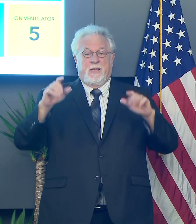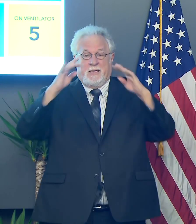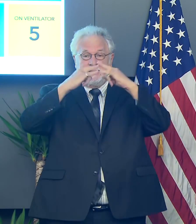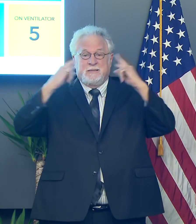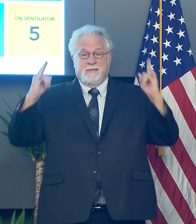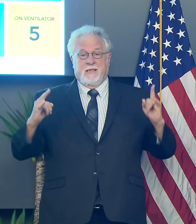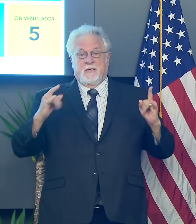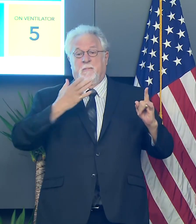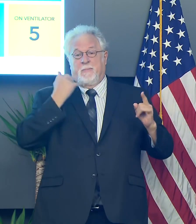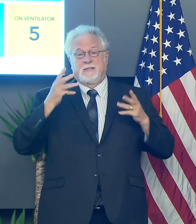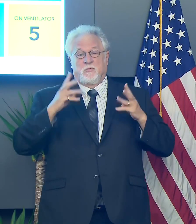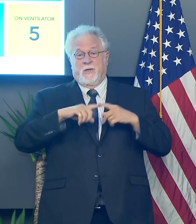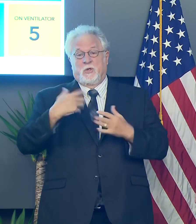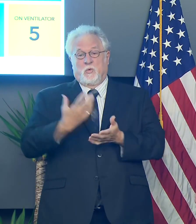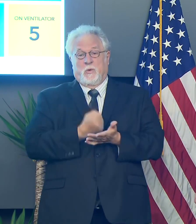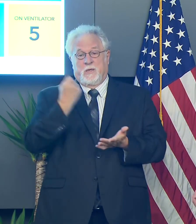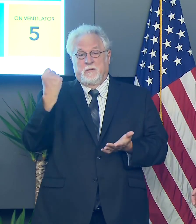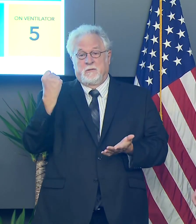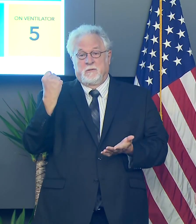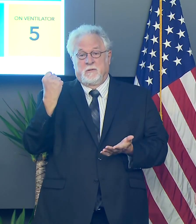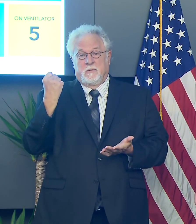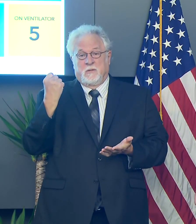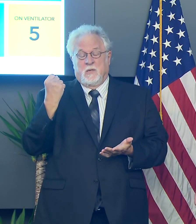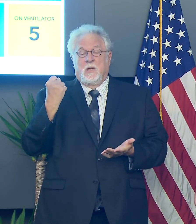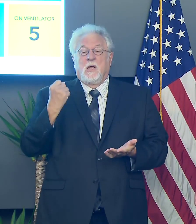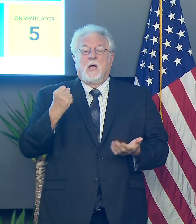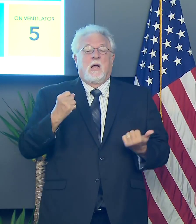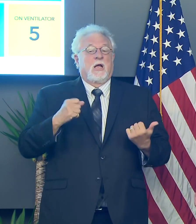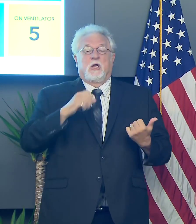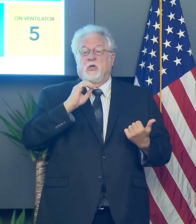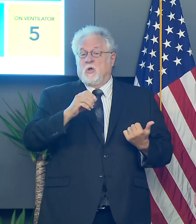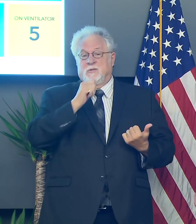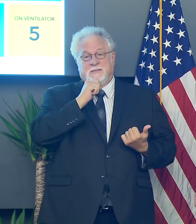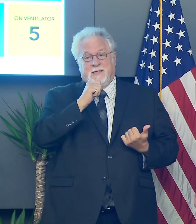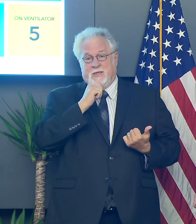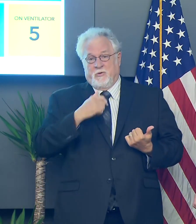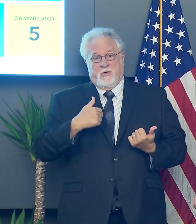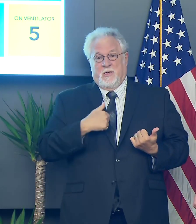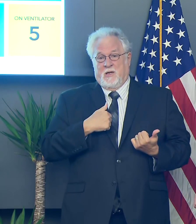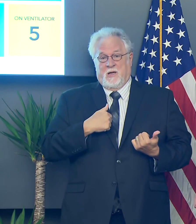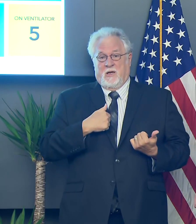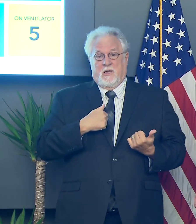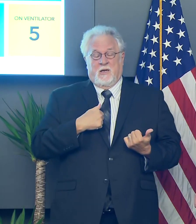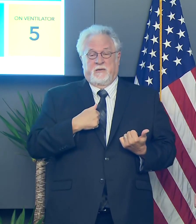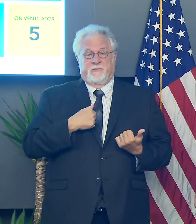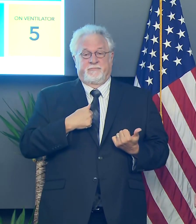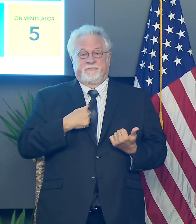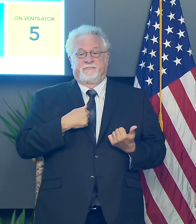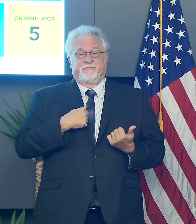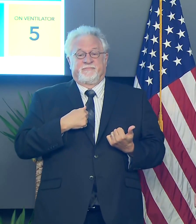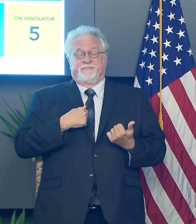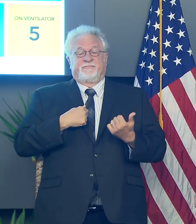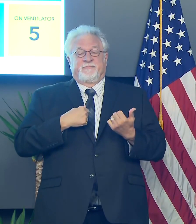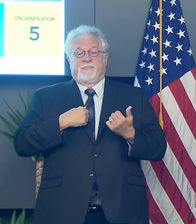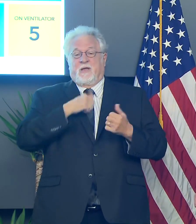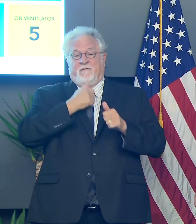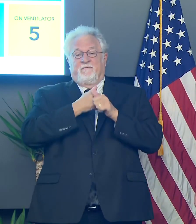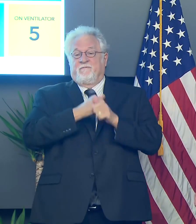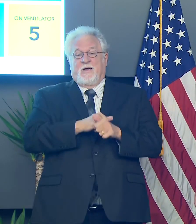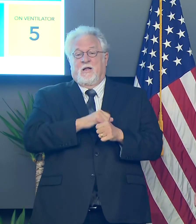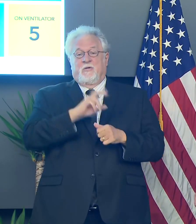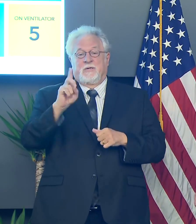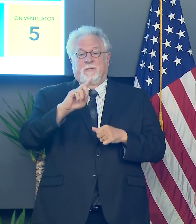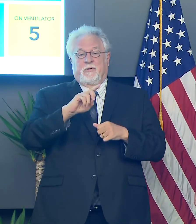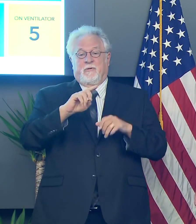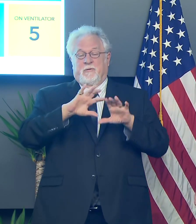is the best way to win. Um, look, uh, it's no secret that, that I'm out of step with the National Party and,